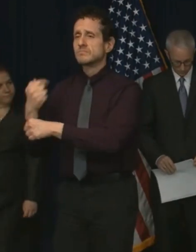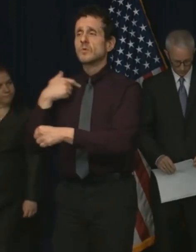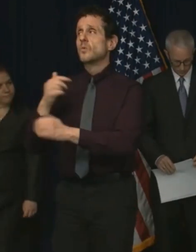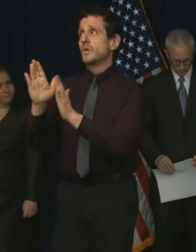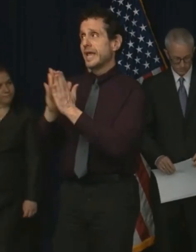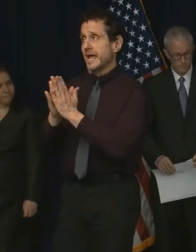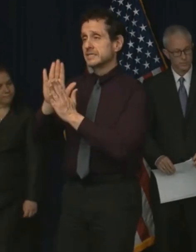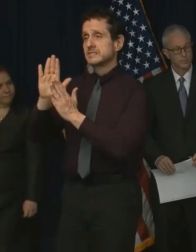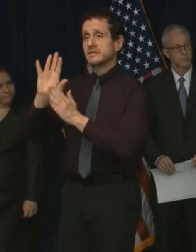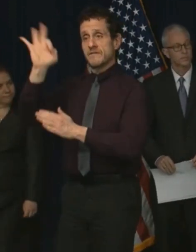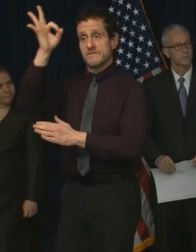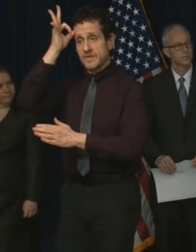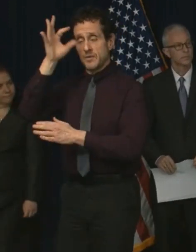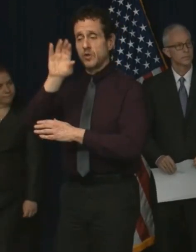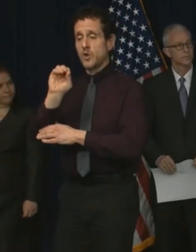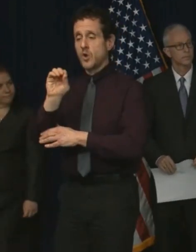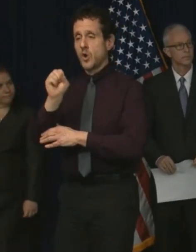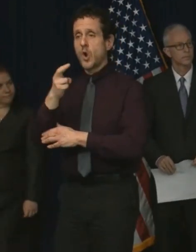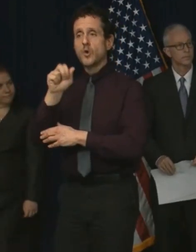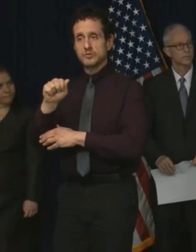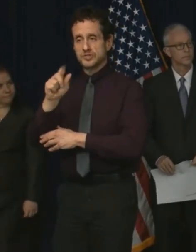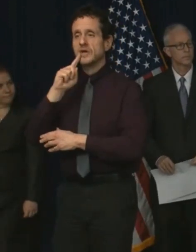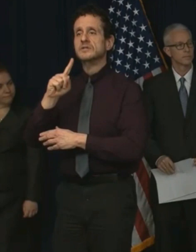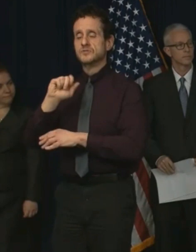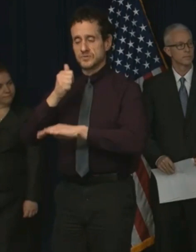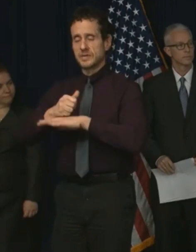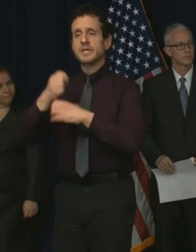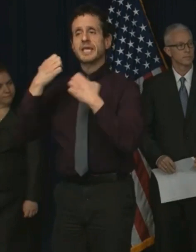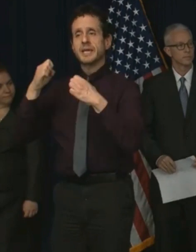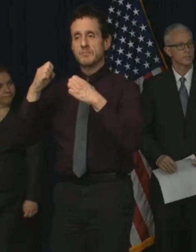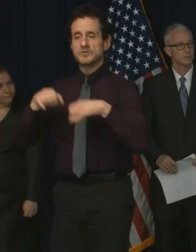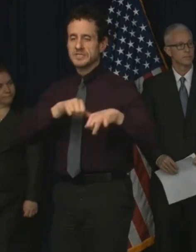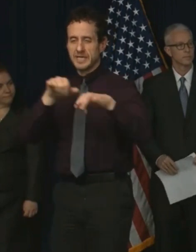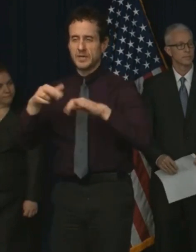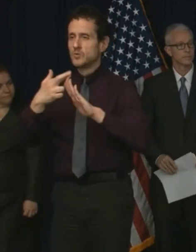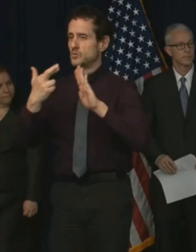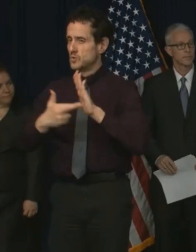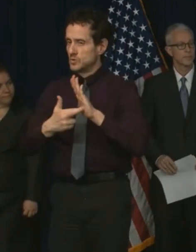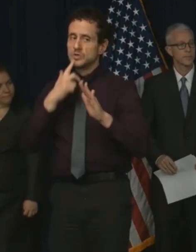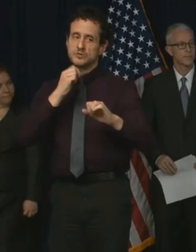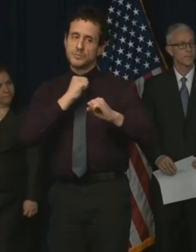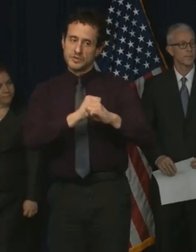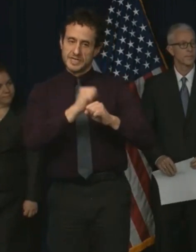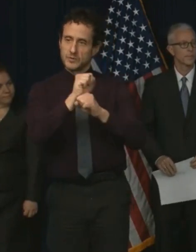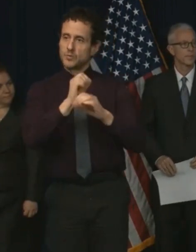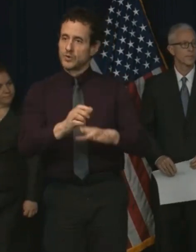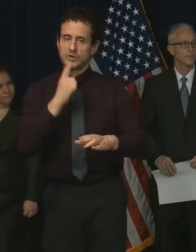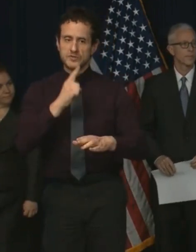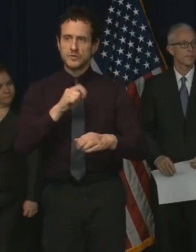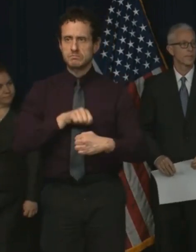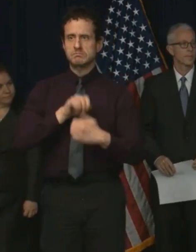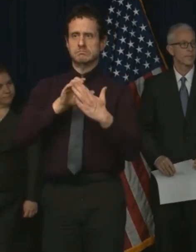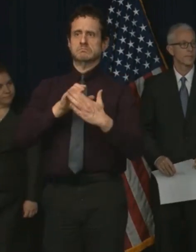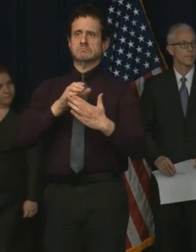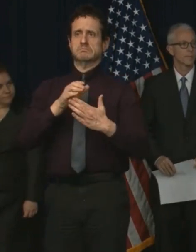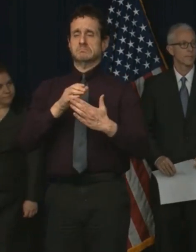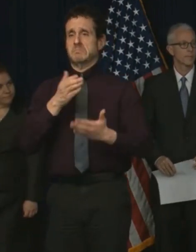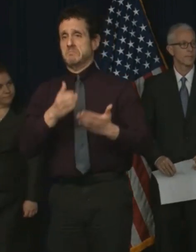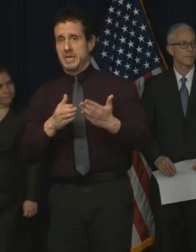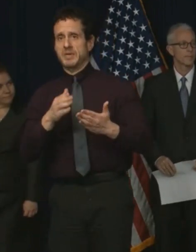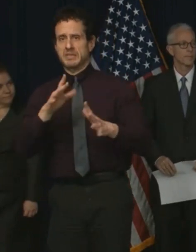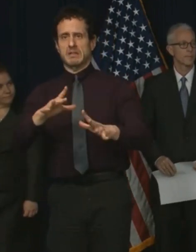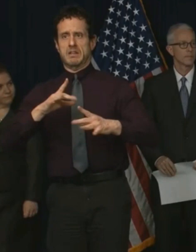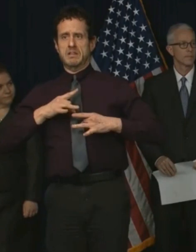to issue an emergency temporary standard to protect all workers at potential risk of occupational exposure to